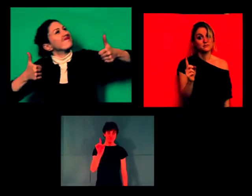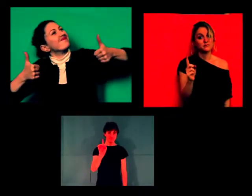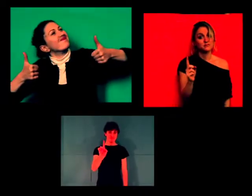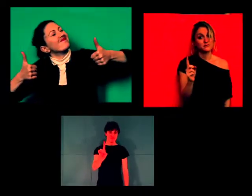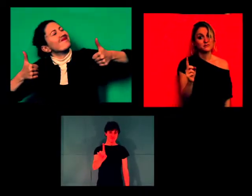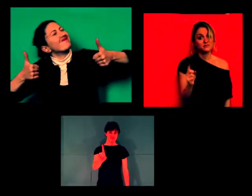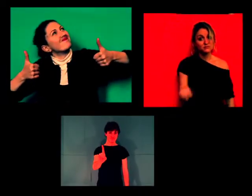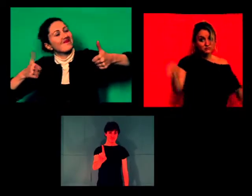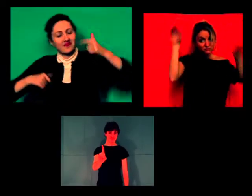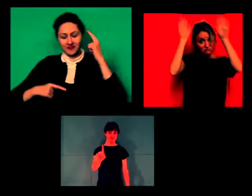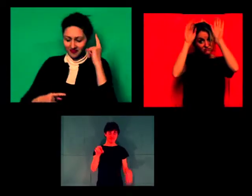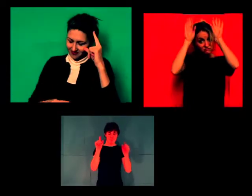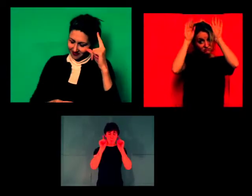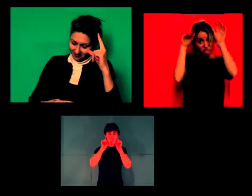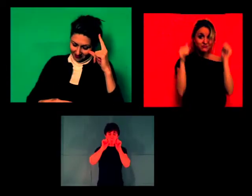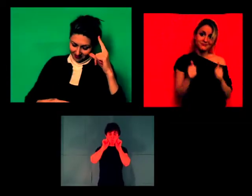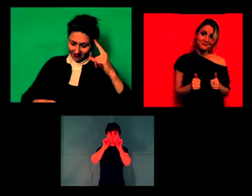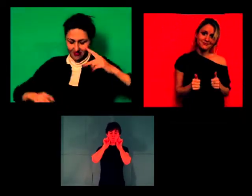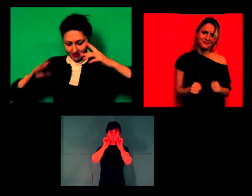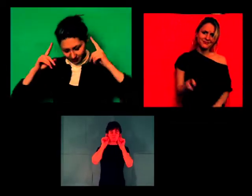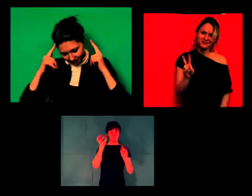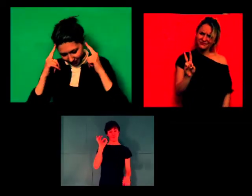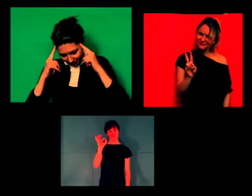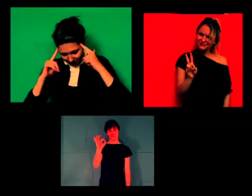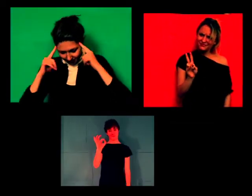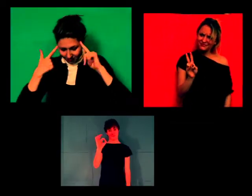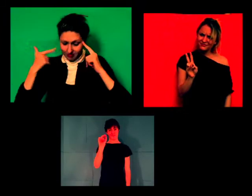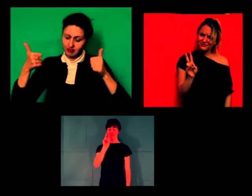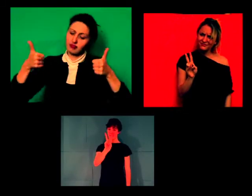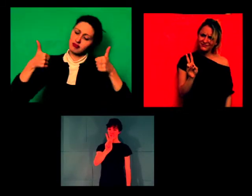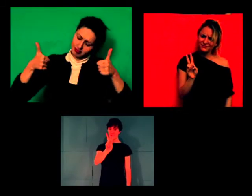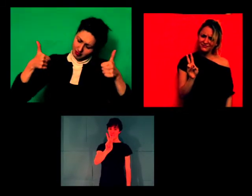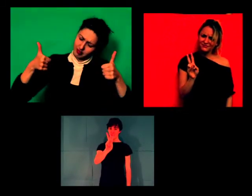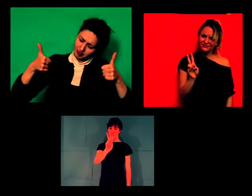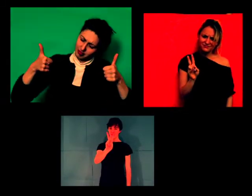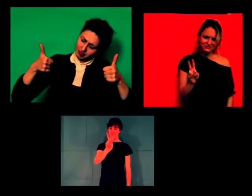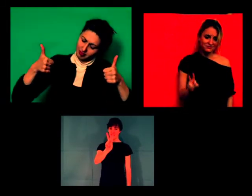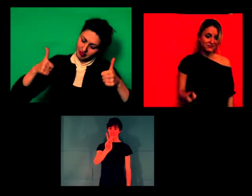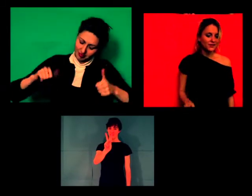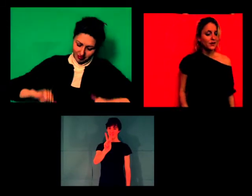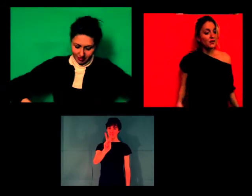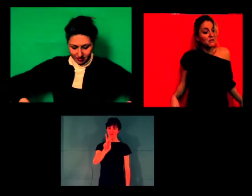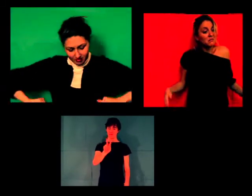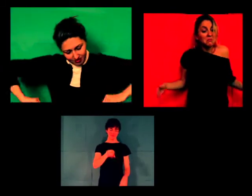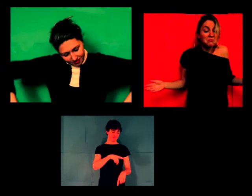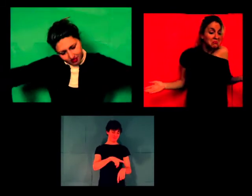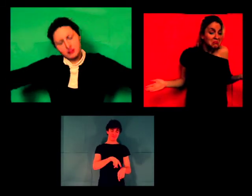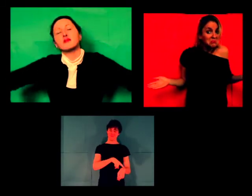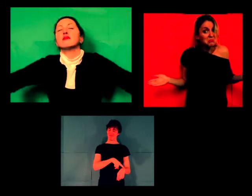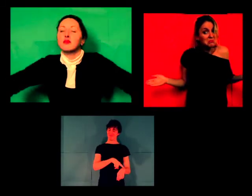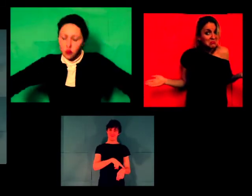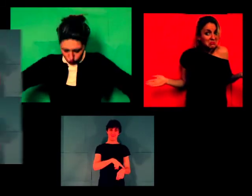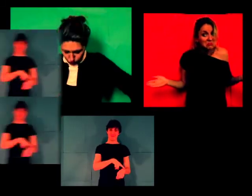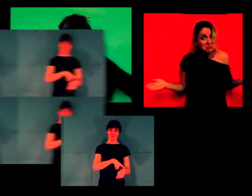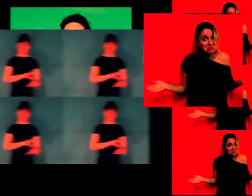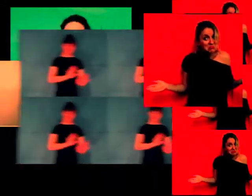Point number one. Hippo time is okay. Point number two. It's temporary.